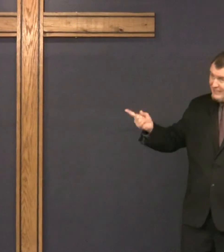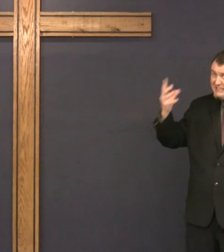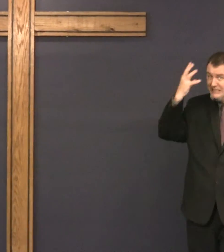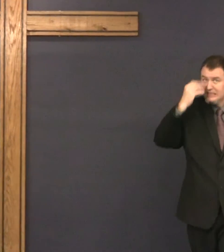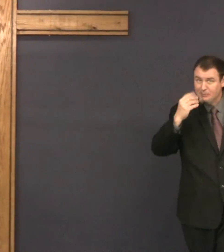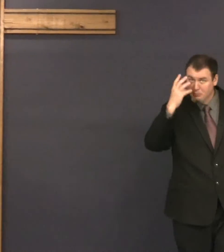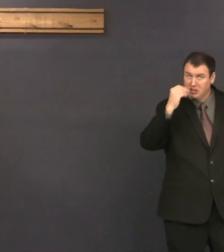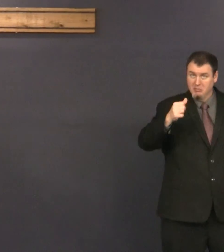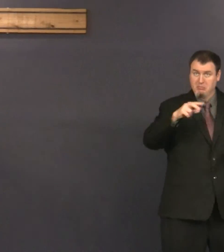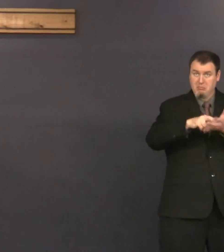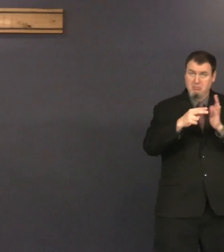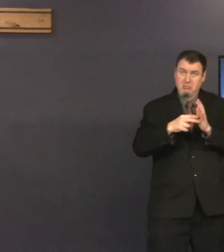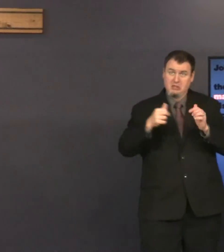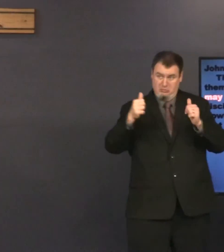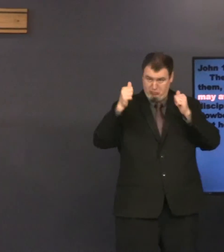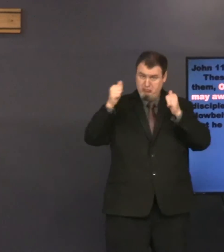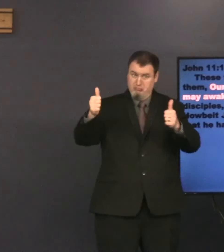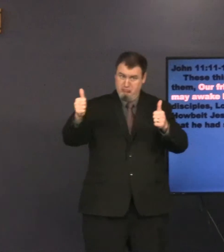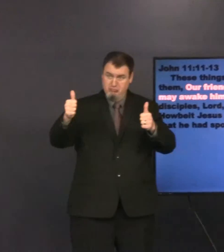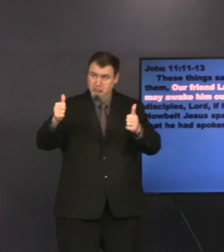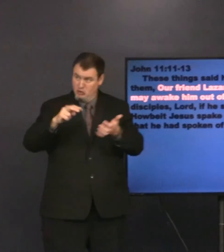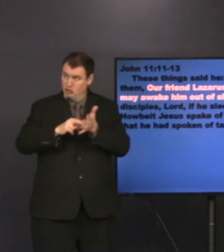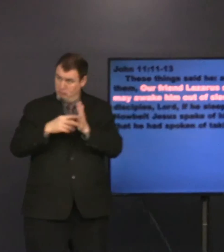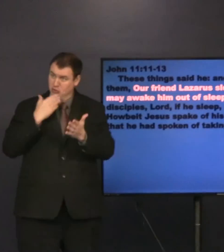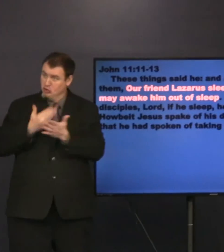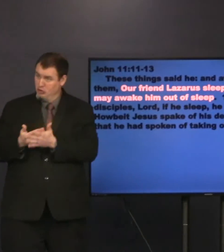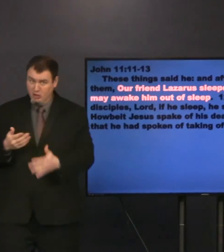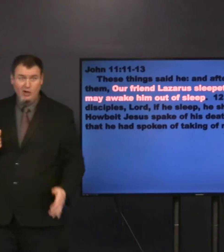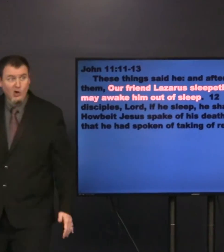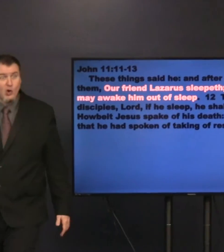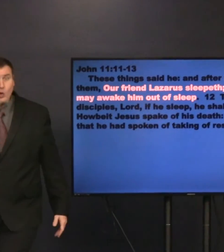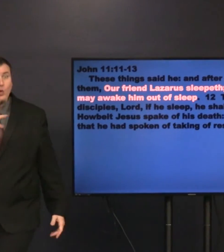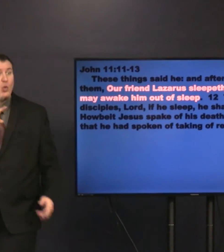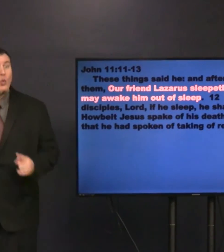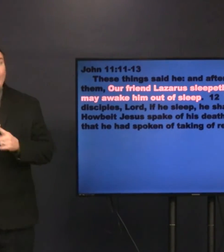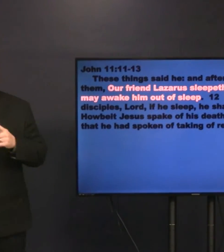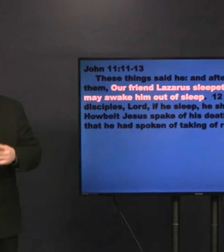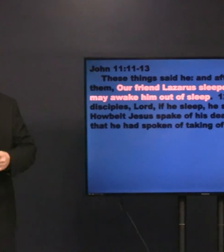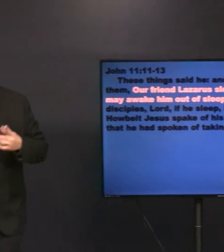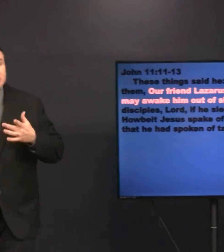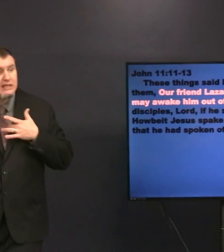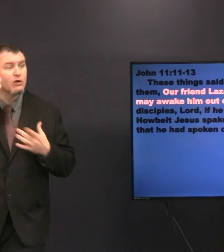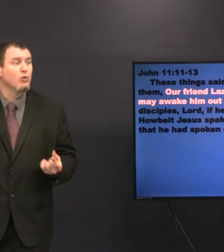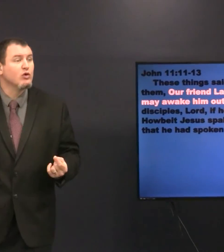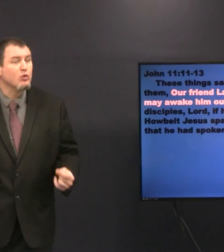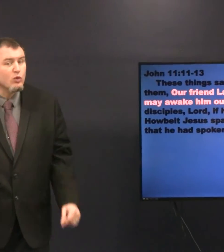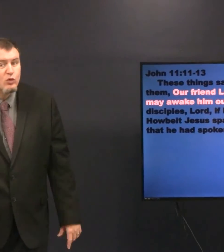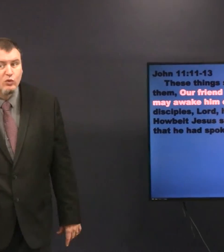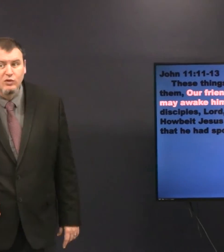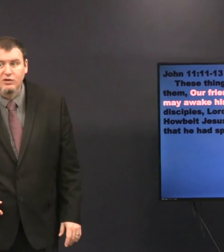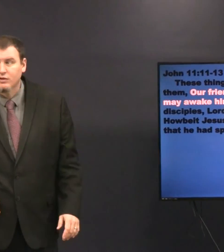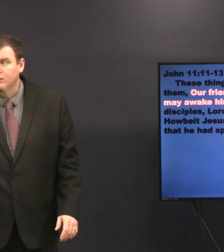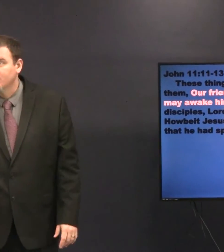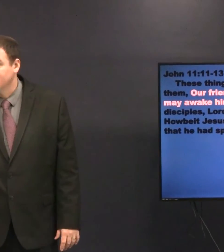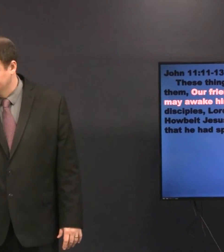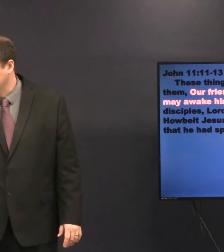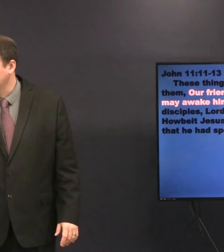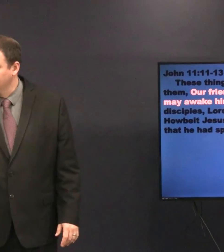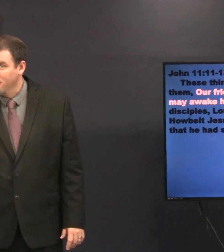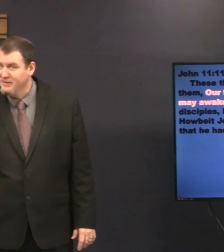He said, Lord, if he sleep, then he should do well. Right? That means he's doing well. When you're sick, what do you usually do? You sleep